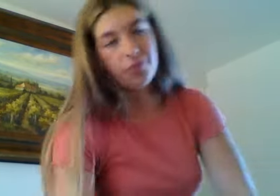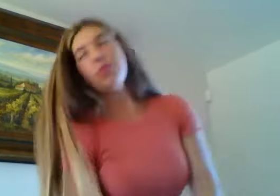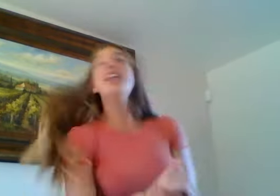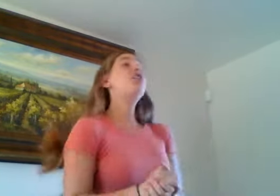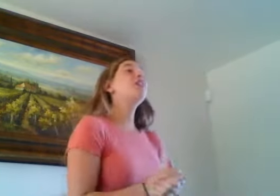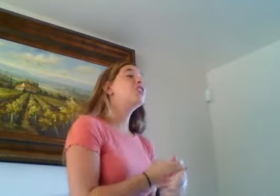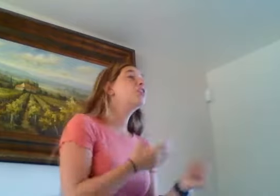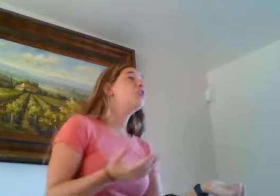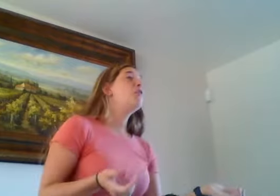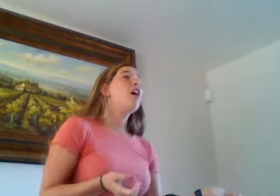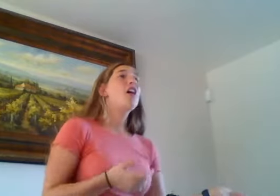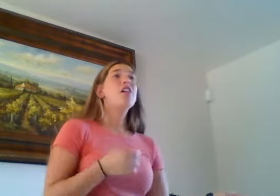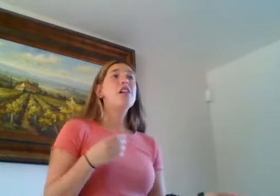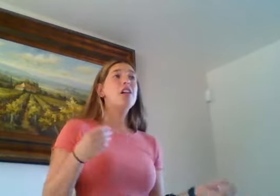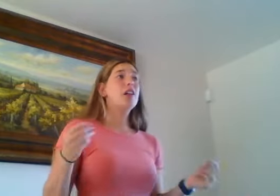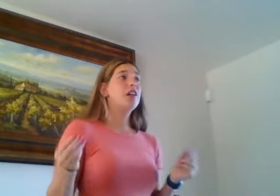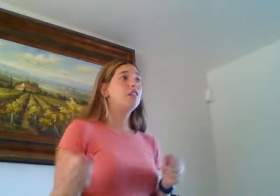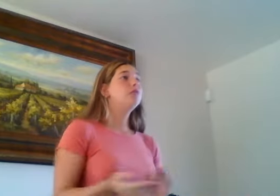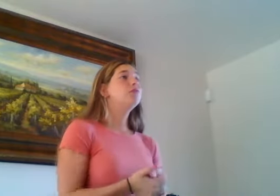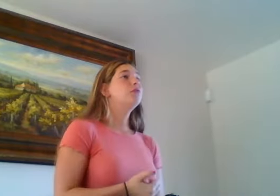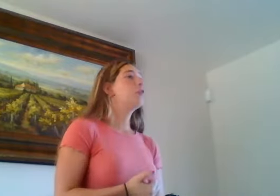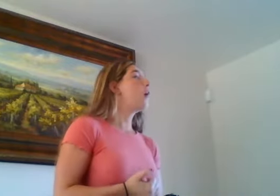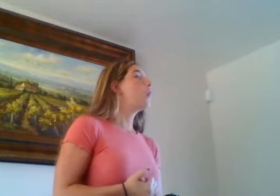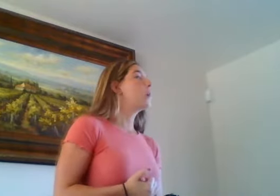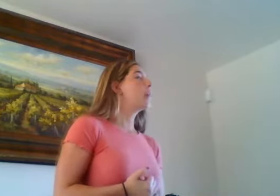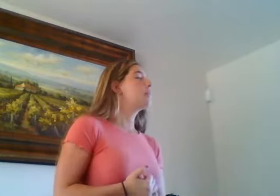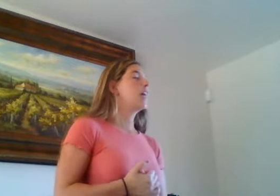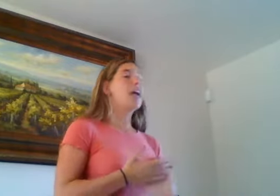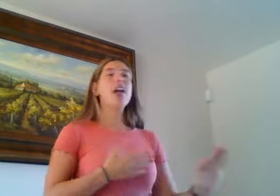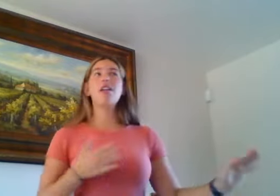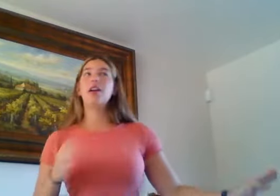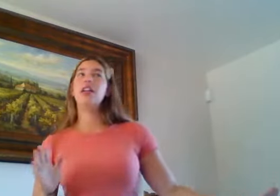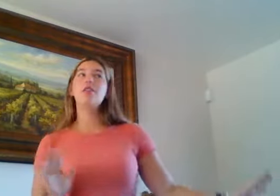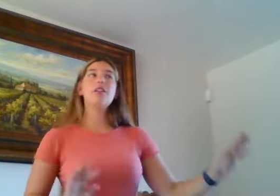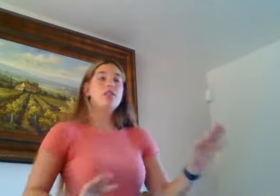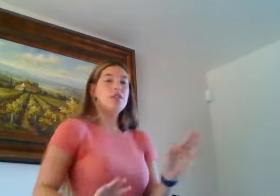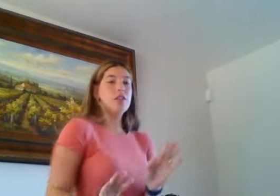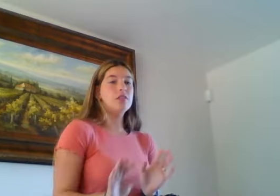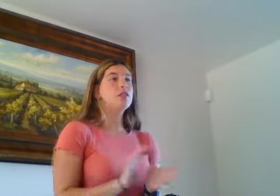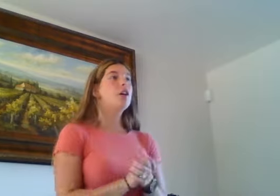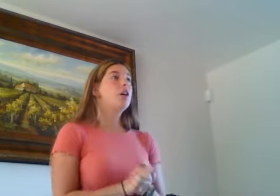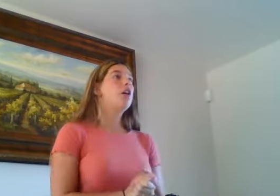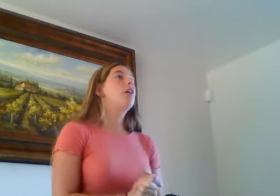Any questions so far? Or you're following what I'm saying? Or any questions? Or